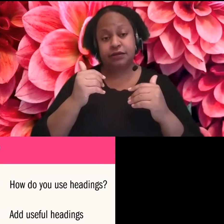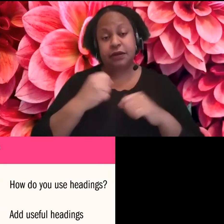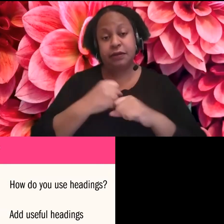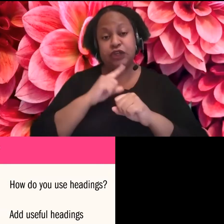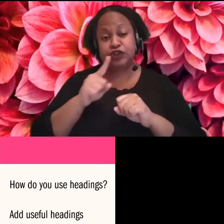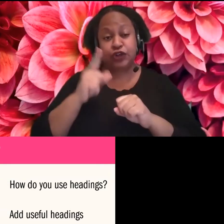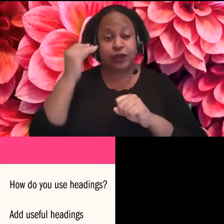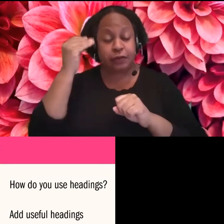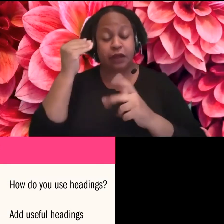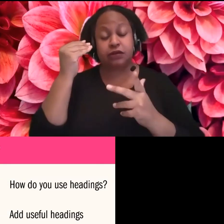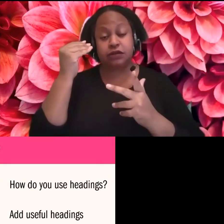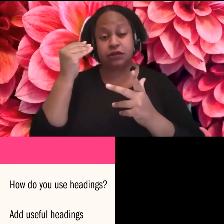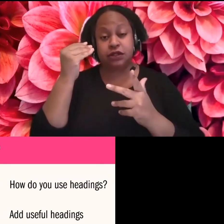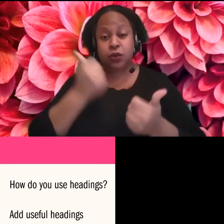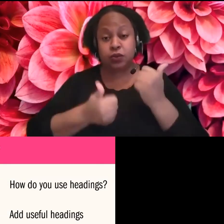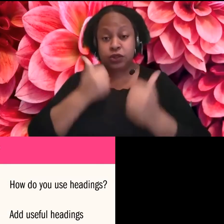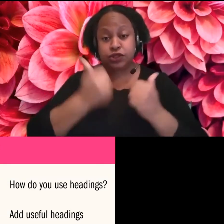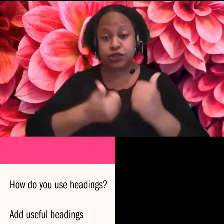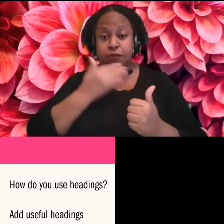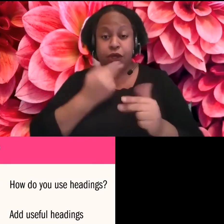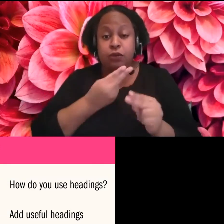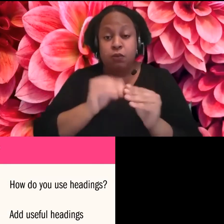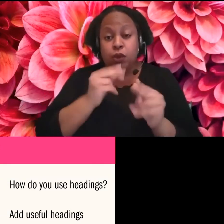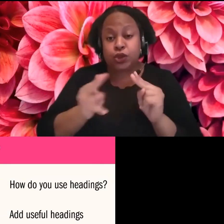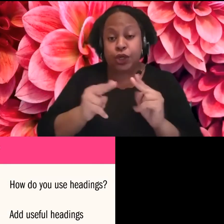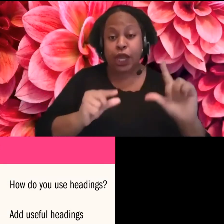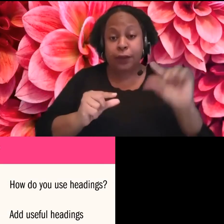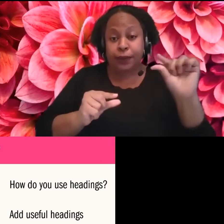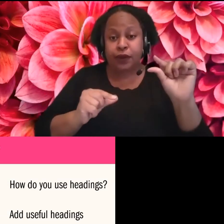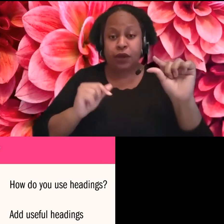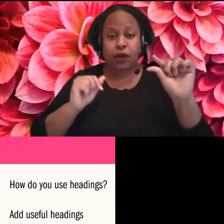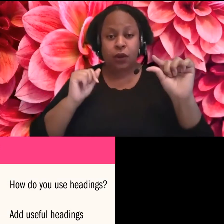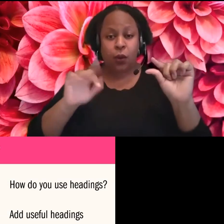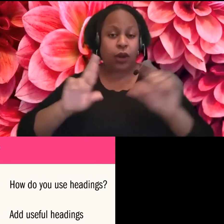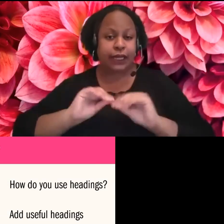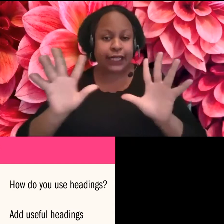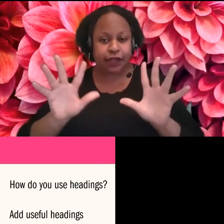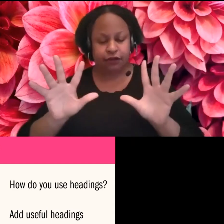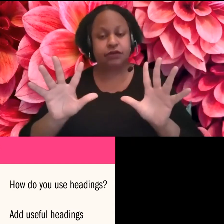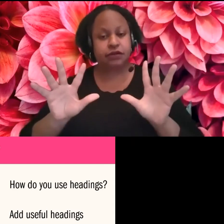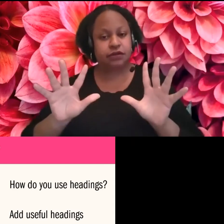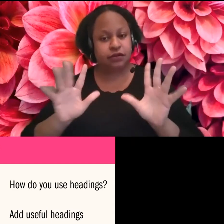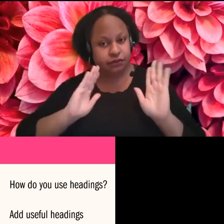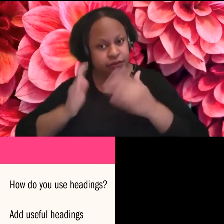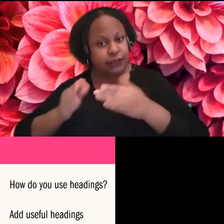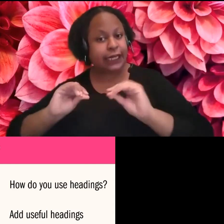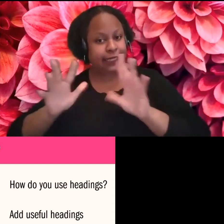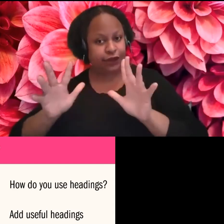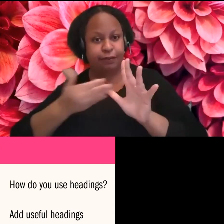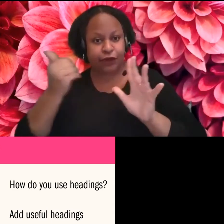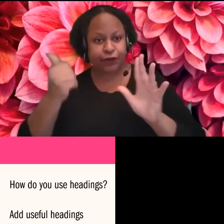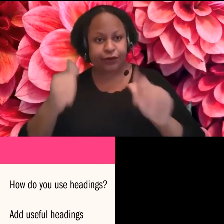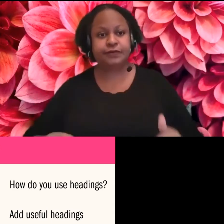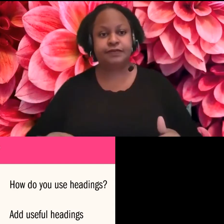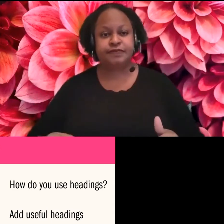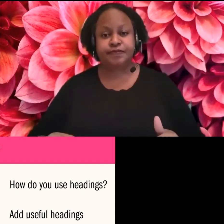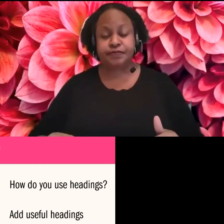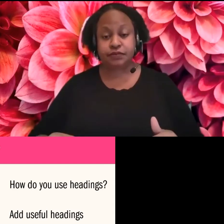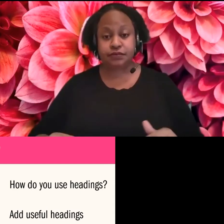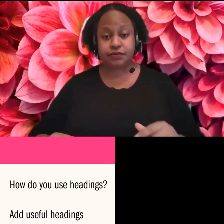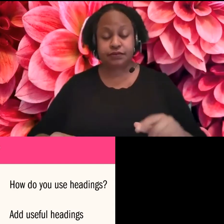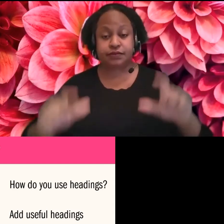So, uh, headers will also, uh, help readers skin, skin and scan information.